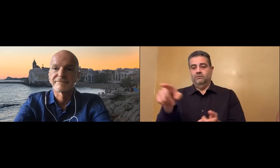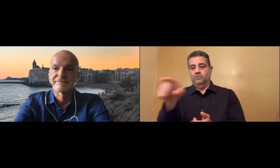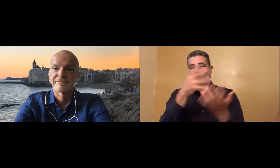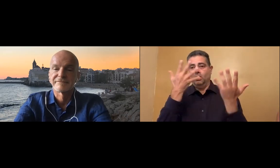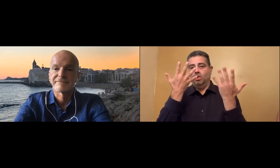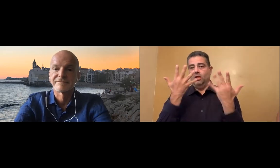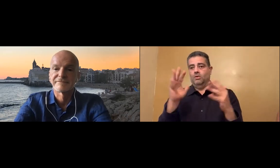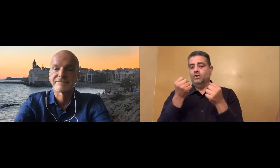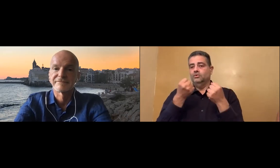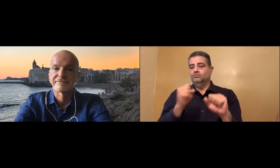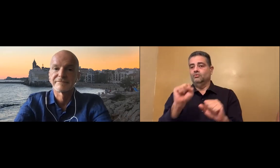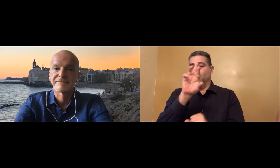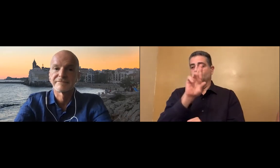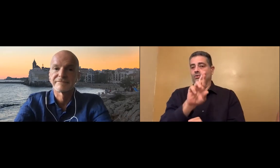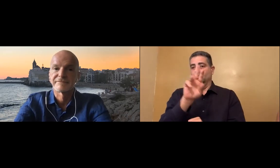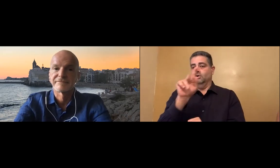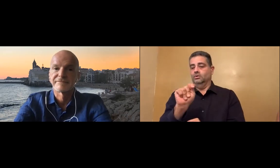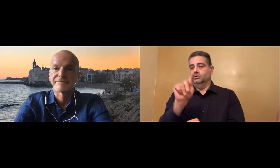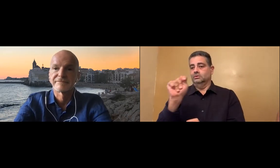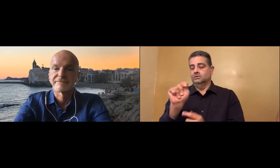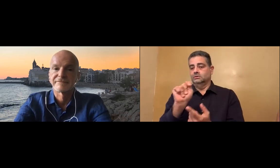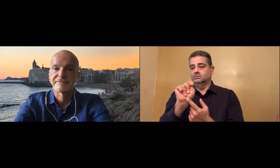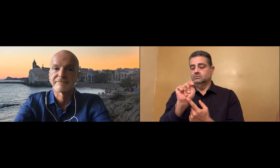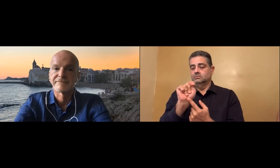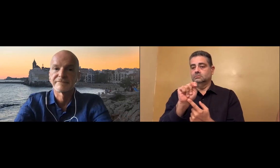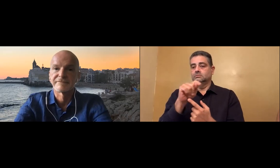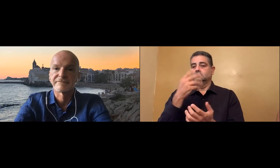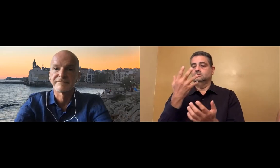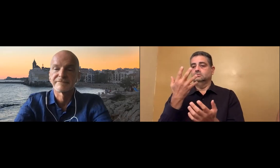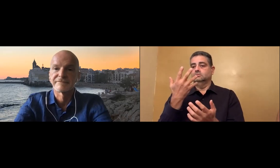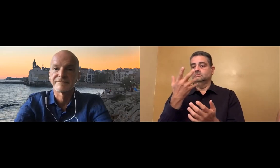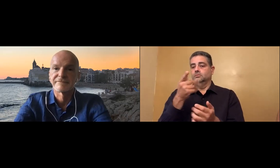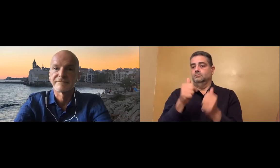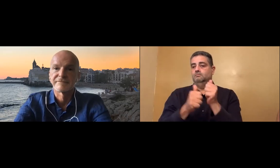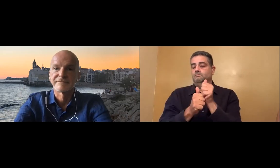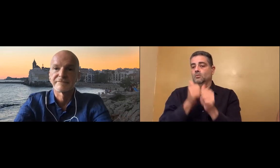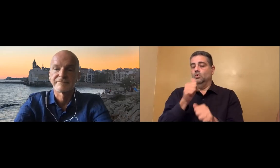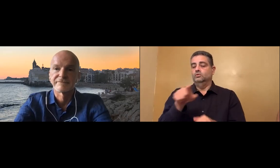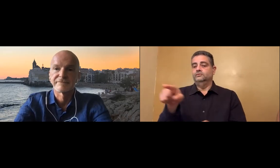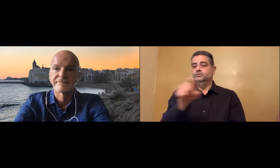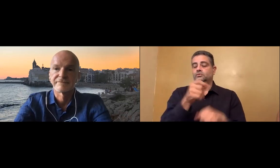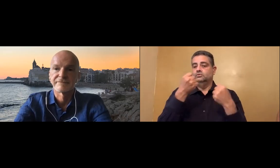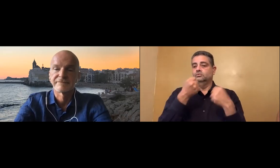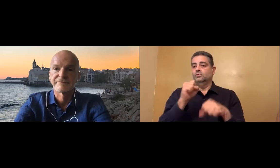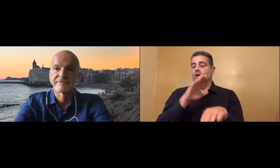concept, and this has to do with RTT.